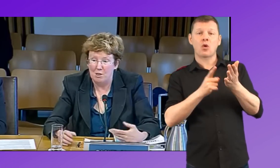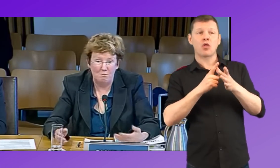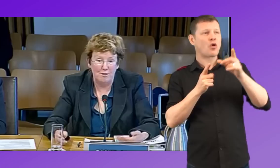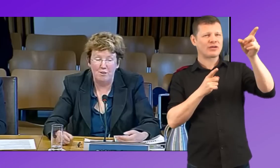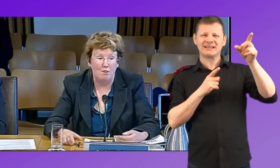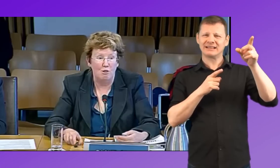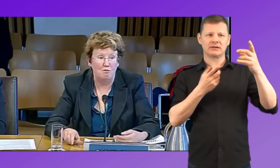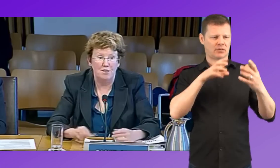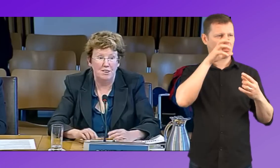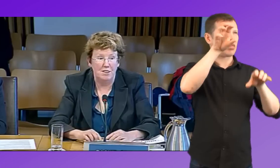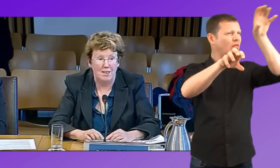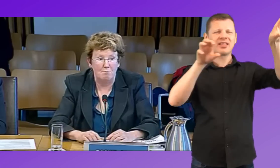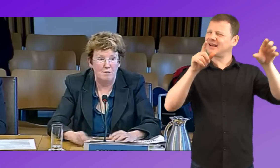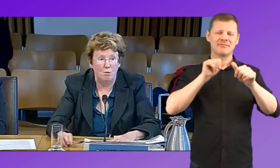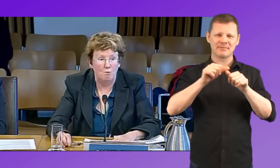possible for those local authorities to collaborate more.